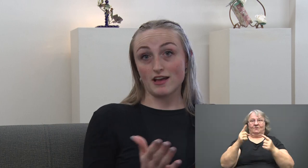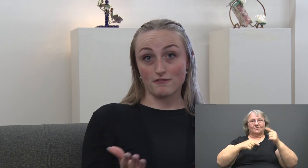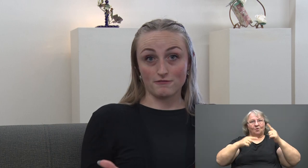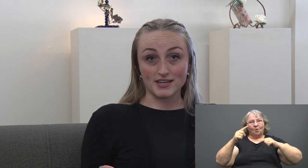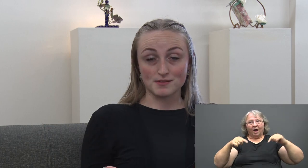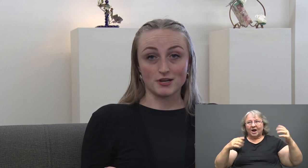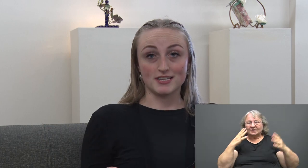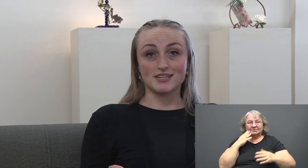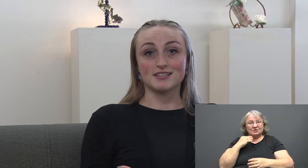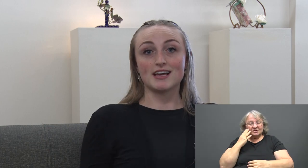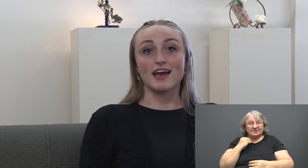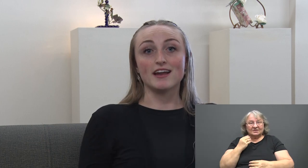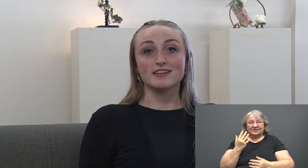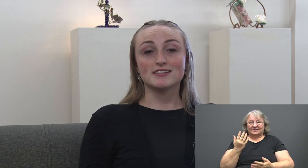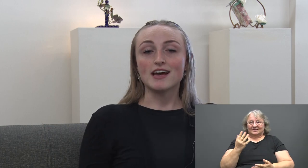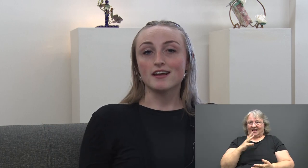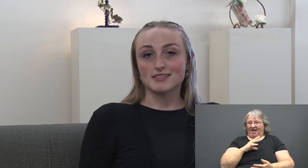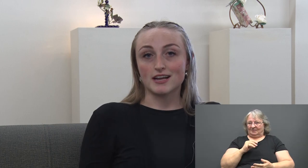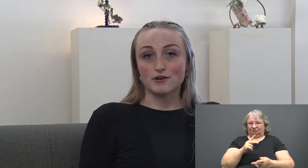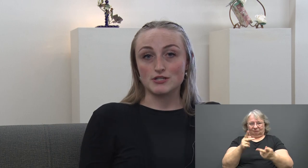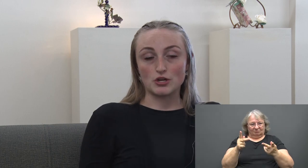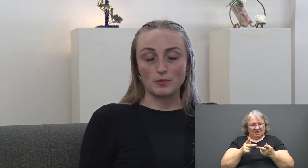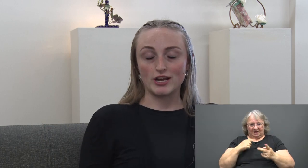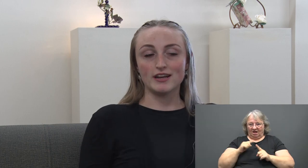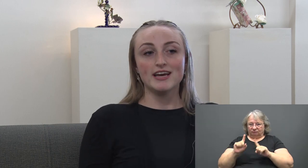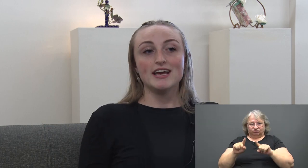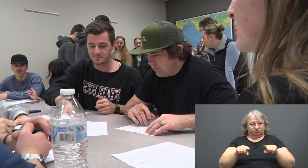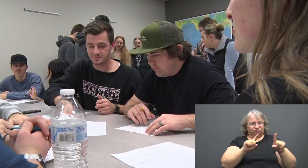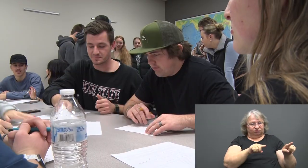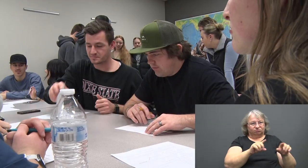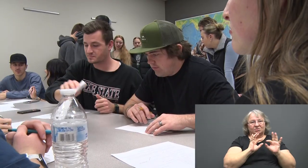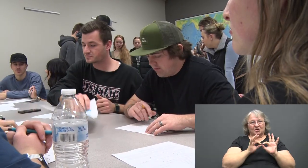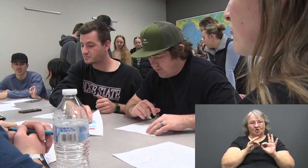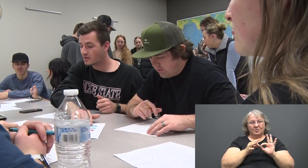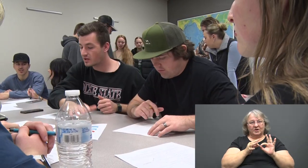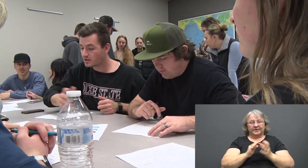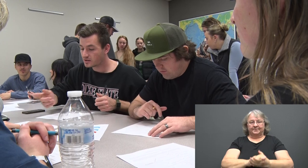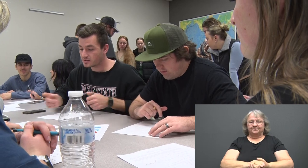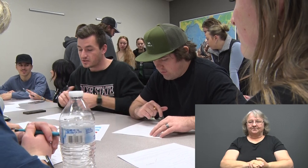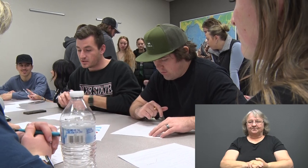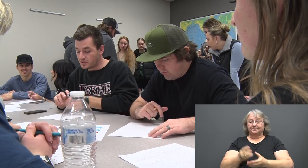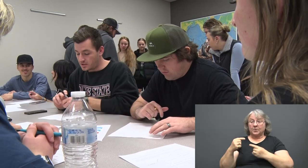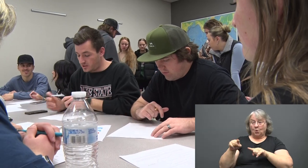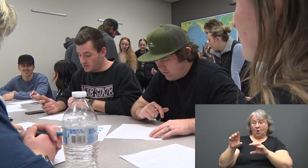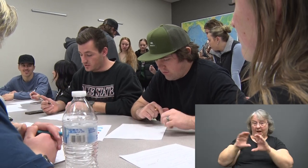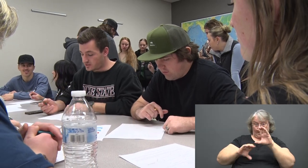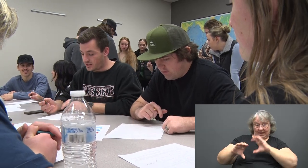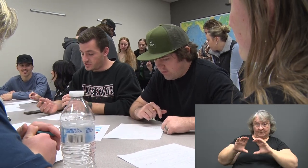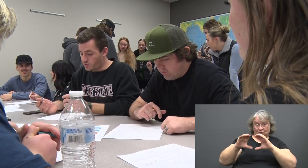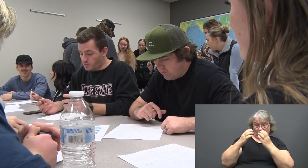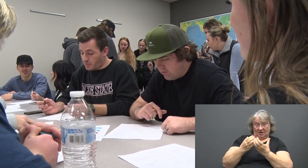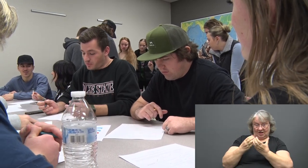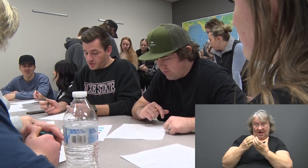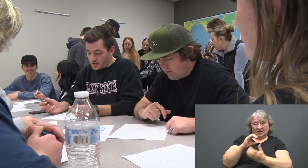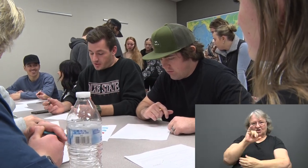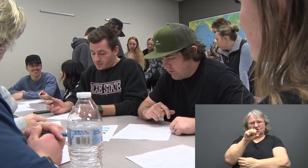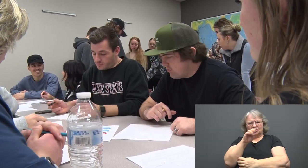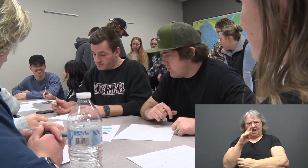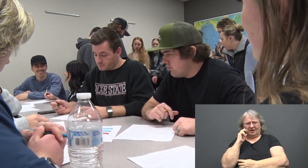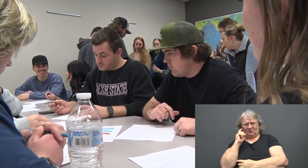of experiences and settings I go to interpret in. In his chemistry class, Jacob was able to notice visually that one of the